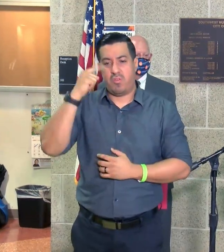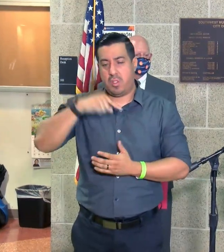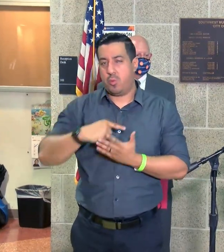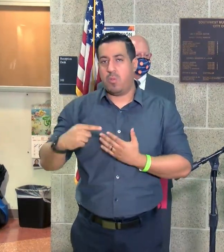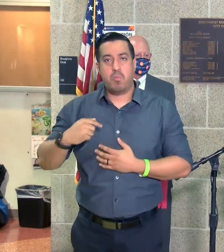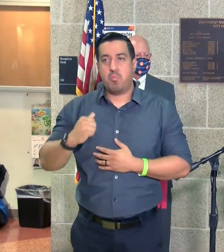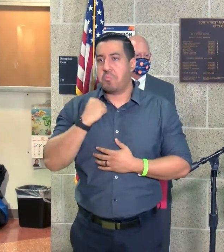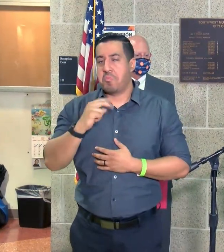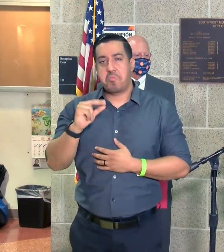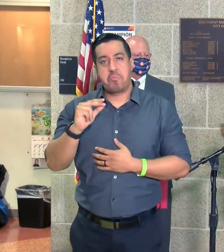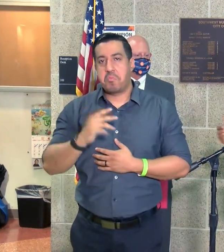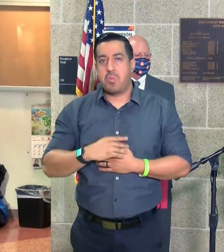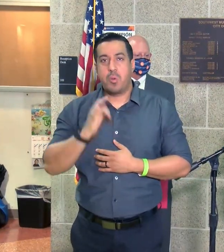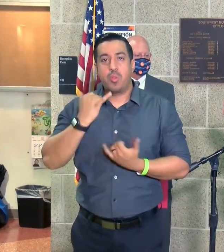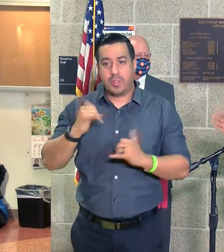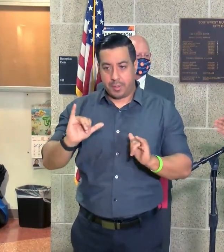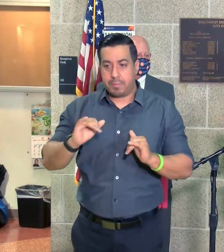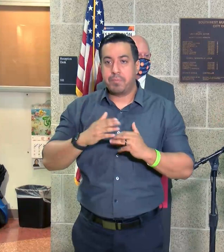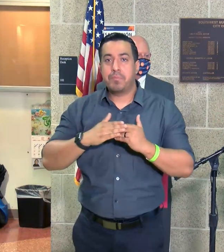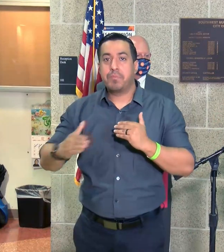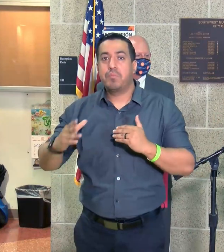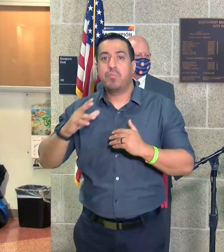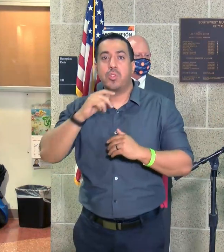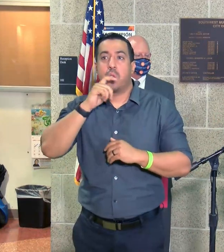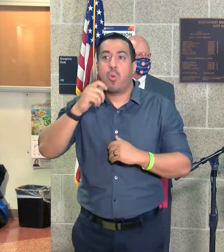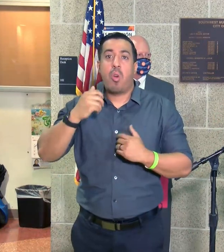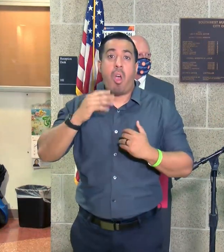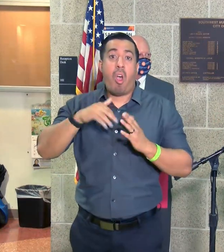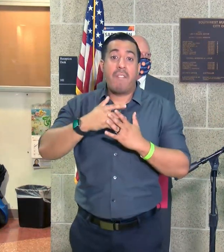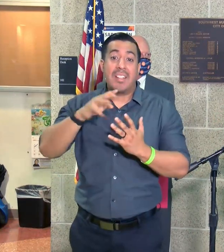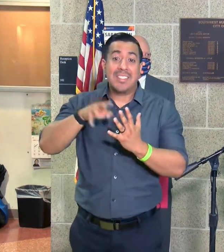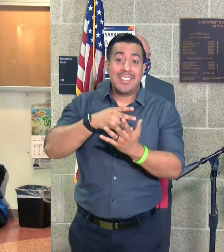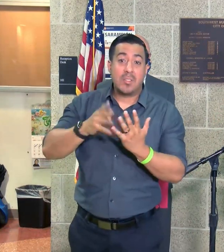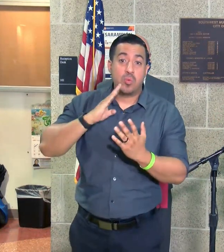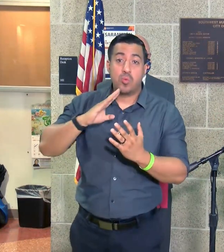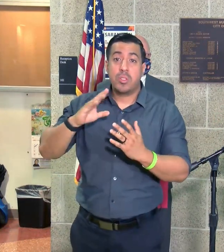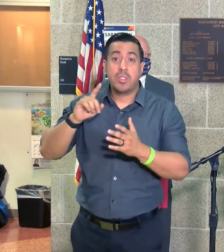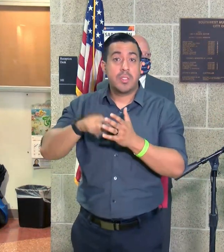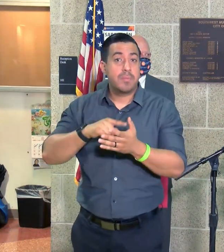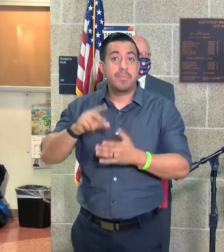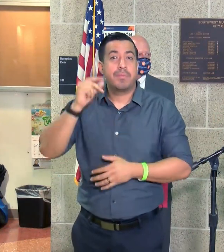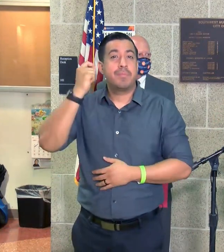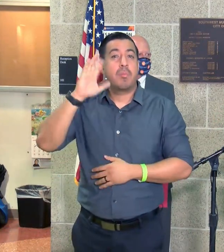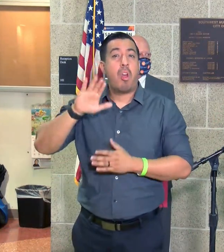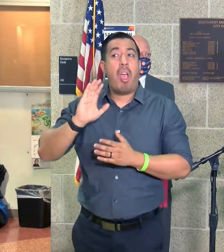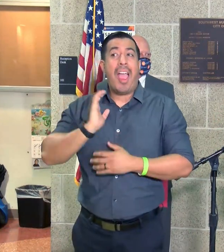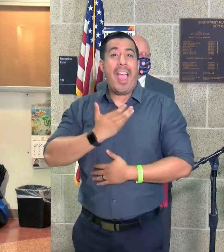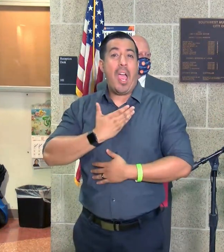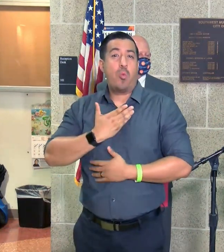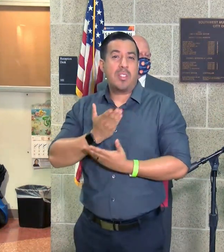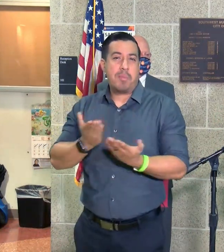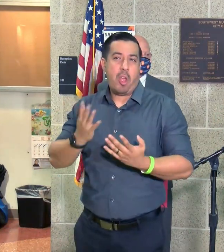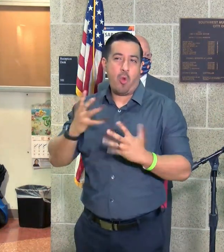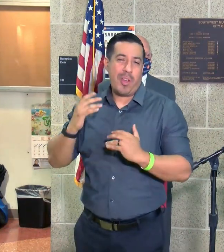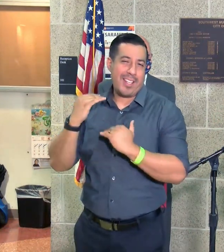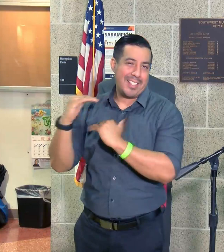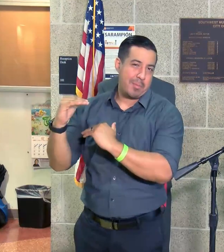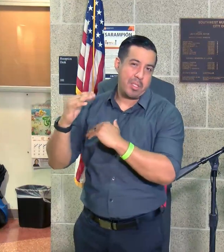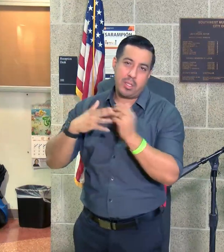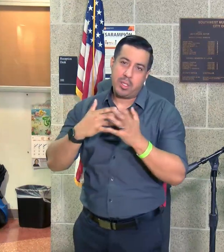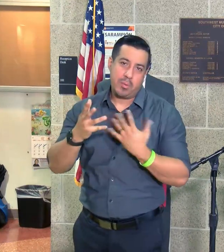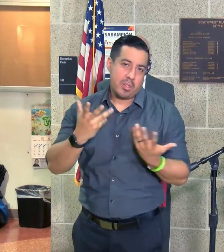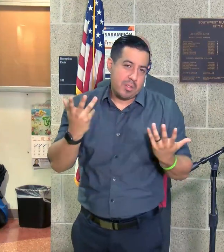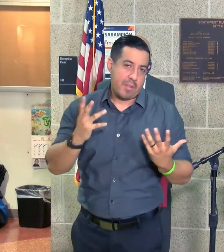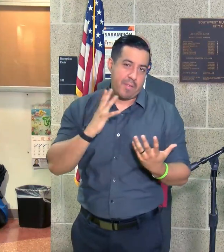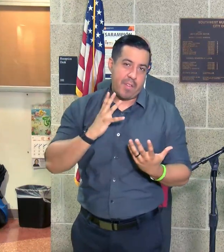week. So we will move forward. No scheduled appointments. Our supply was rather limited anyway, which is good in